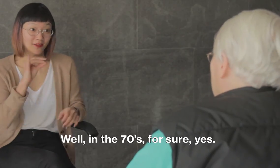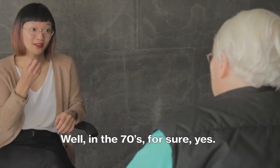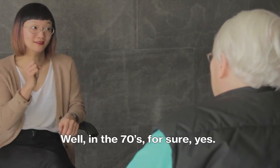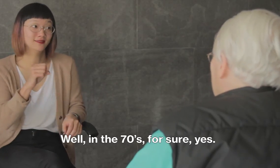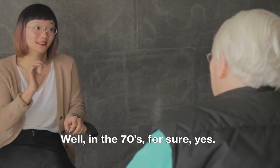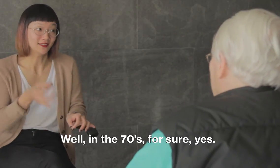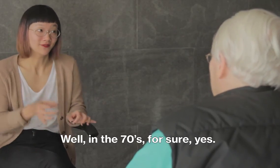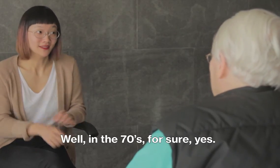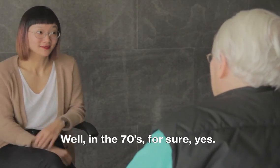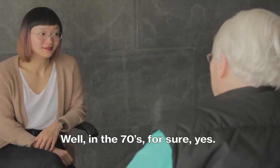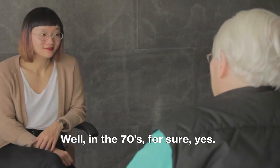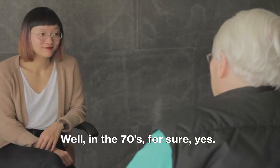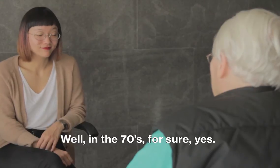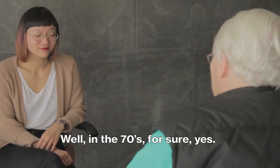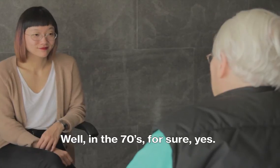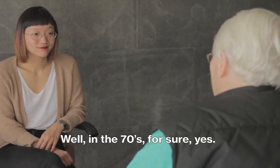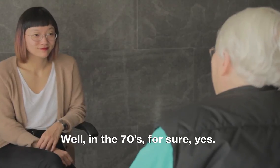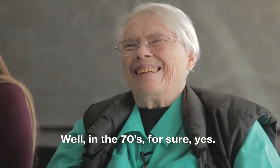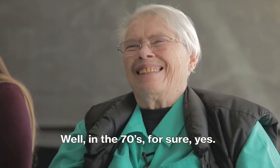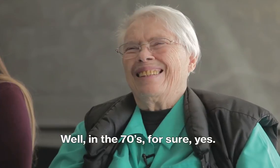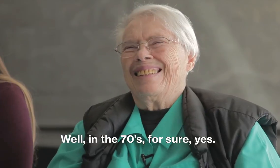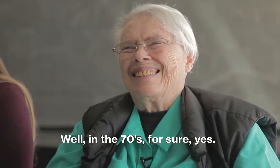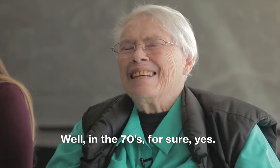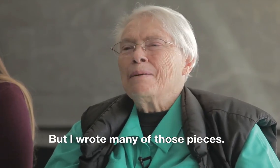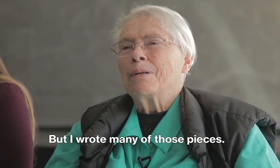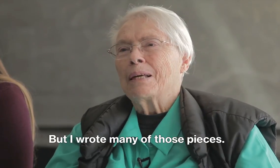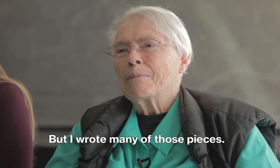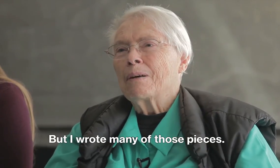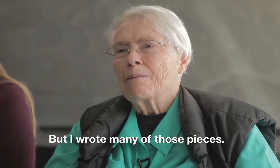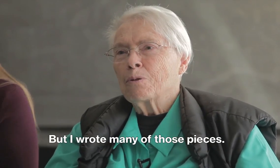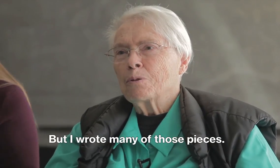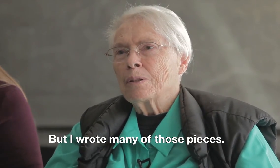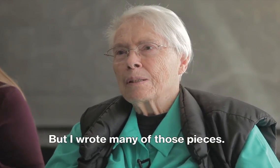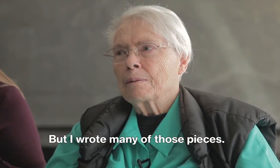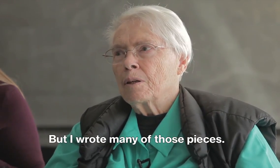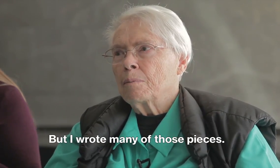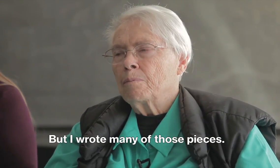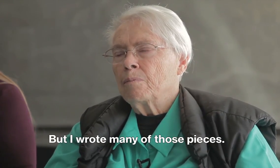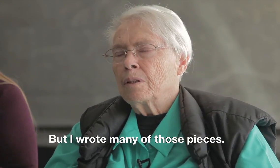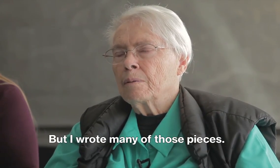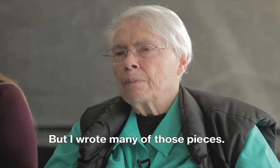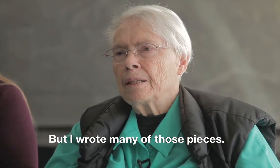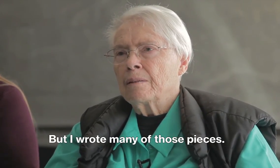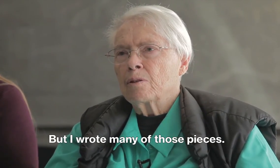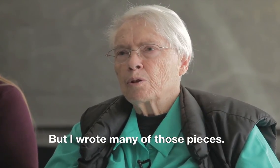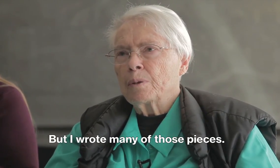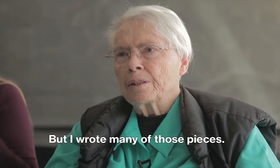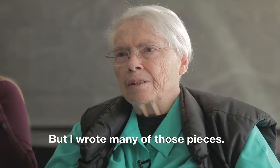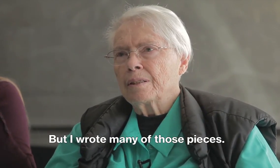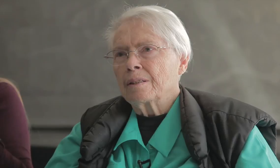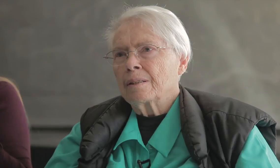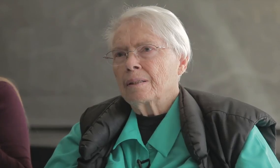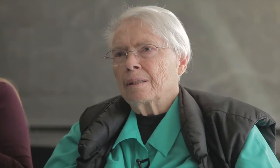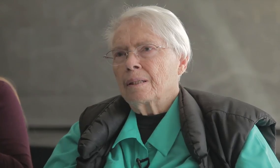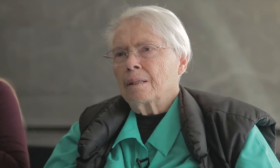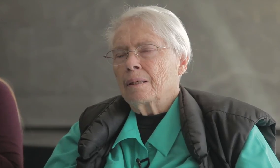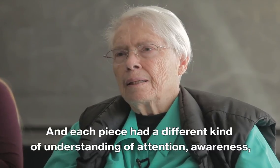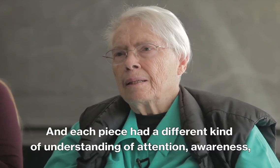Well, in the seventies for sure. But I wrote many of those pieces. And